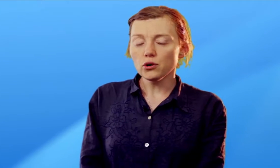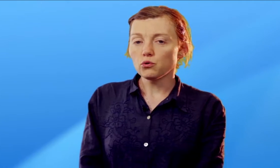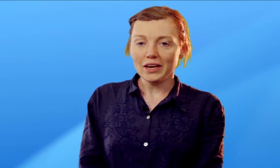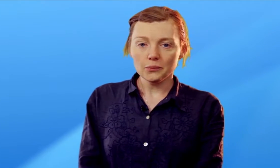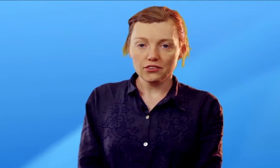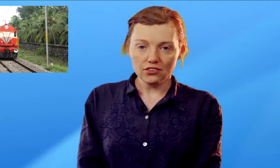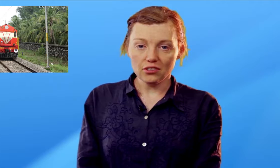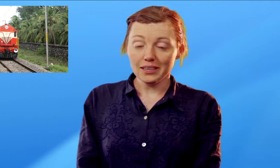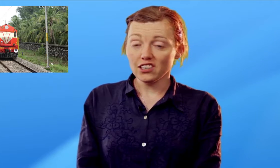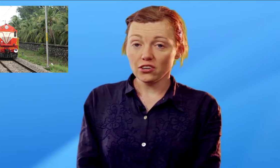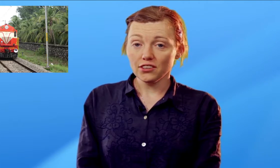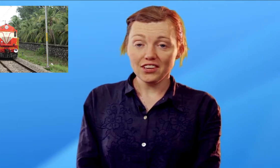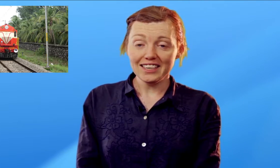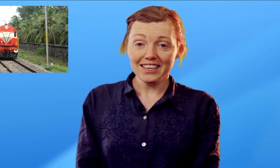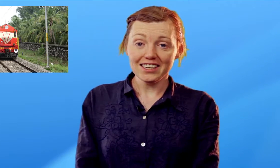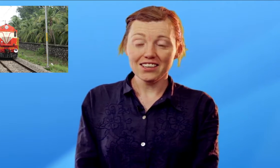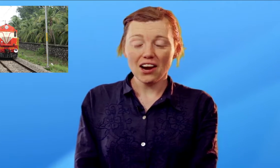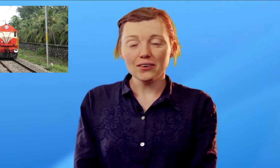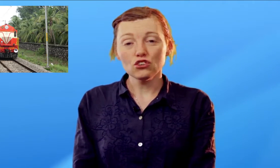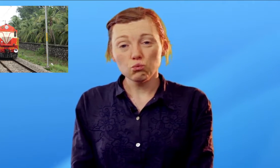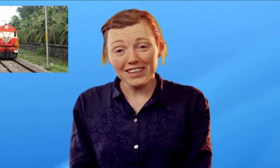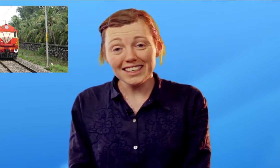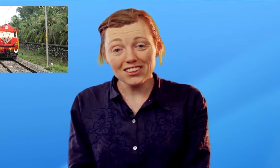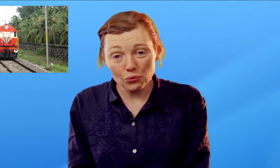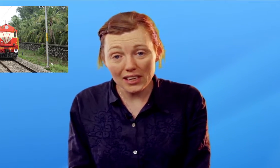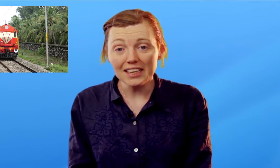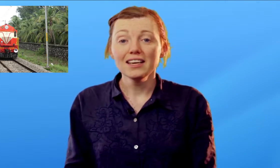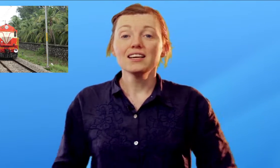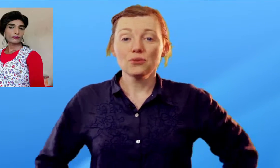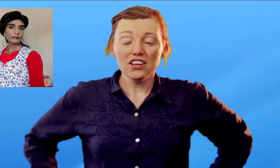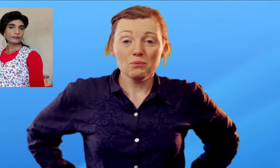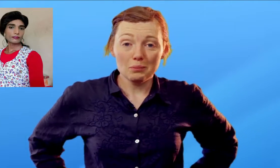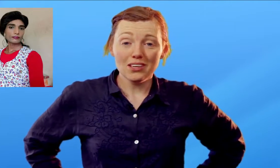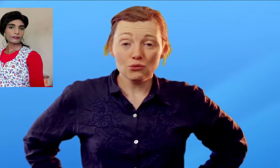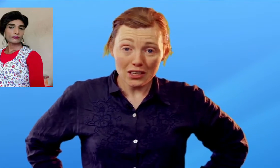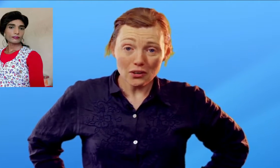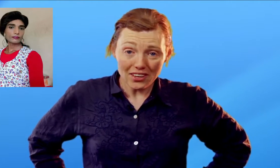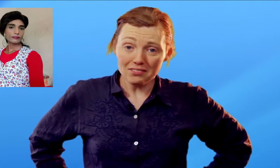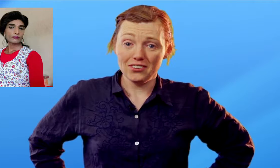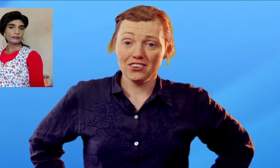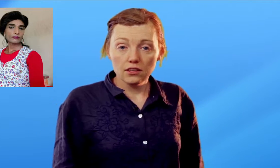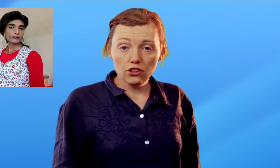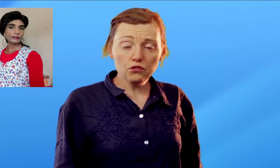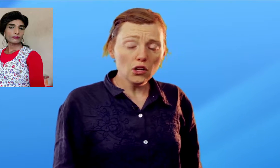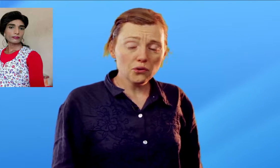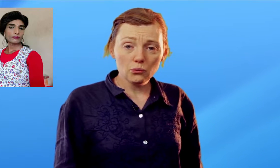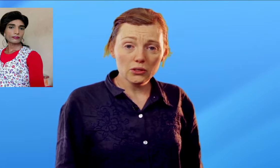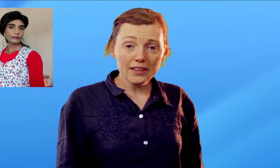-owned railway system in Kerala State, India, is hiring 23 trans people as railway staffers. This follows on a ruling